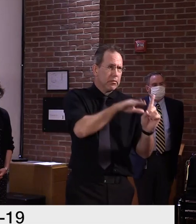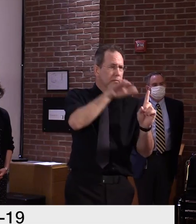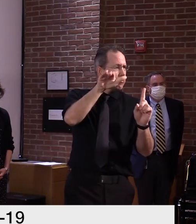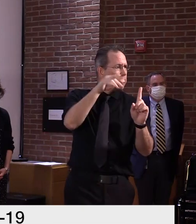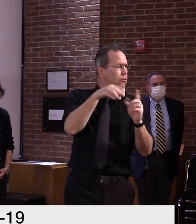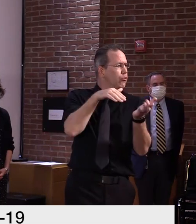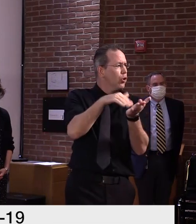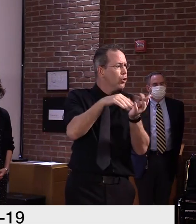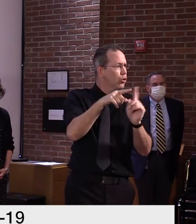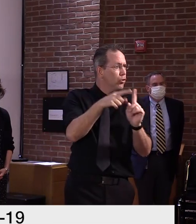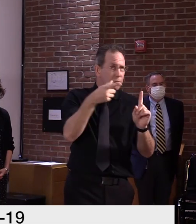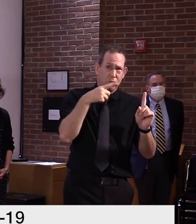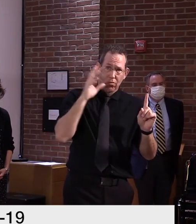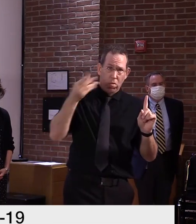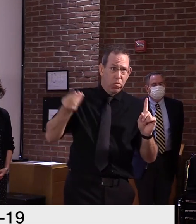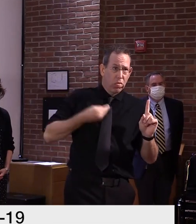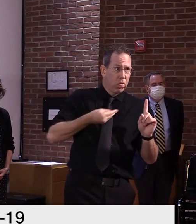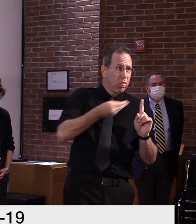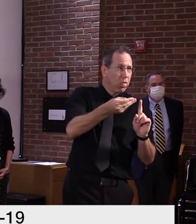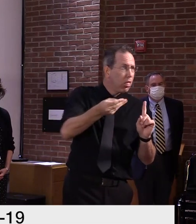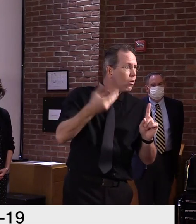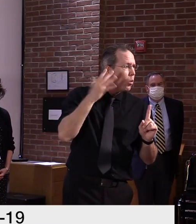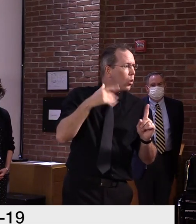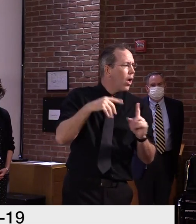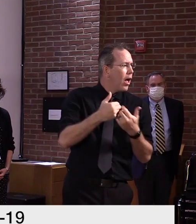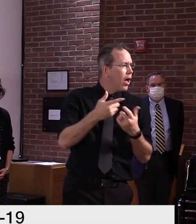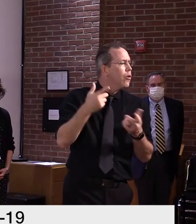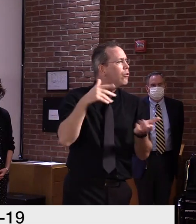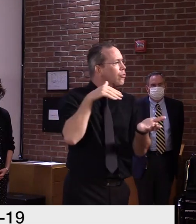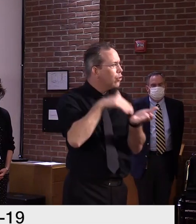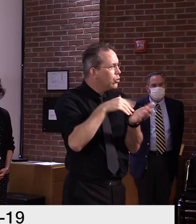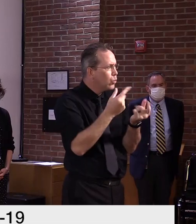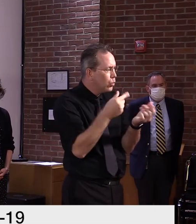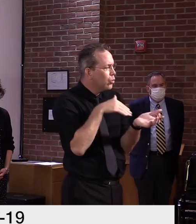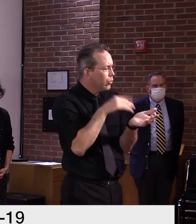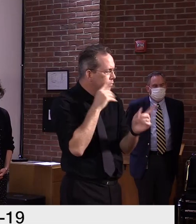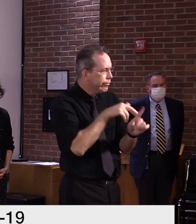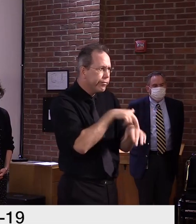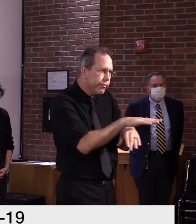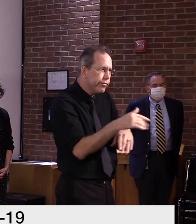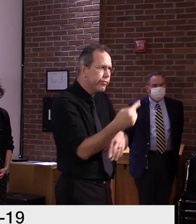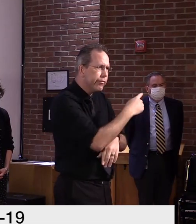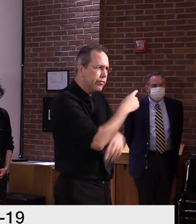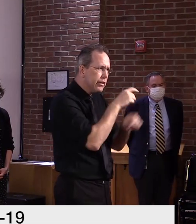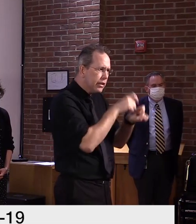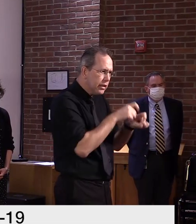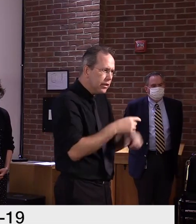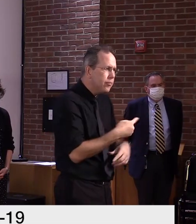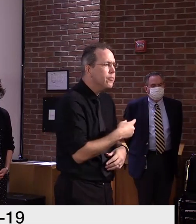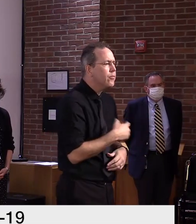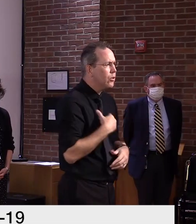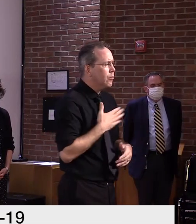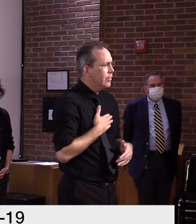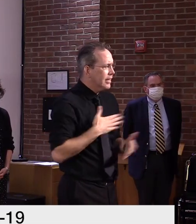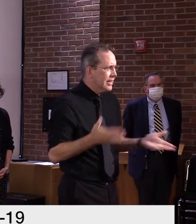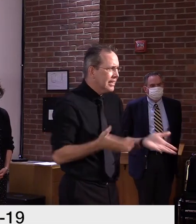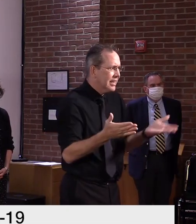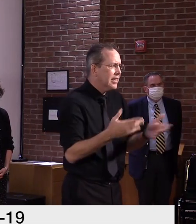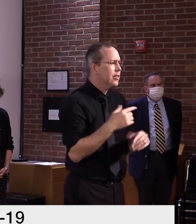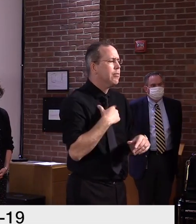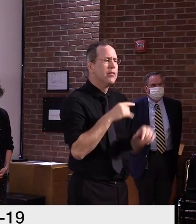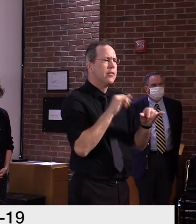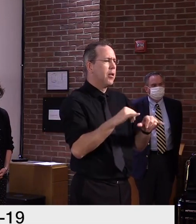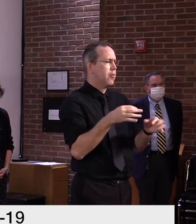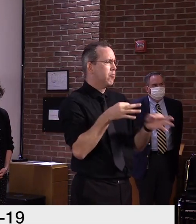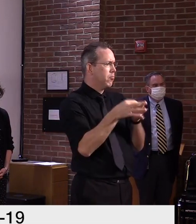And to conclude, I again ask everyone to continue to follow the same simple actions as